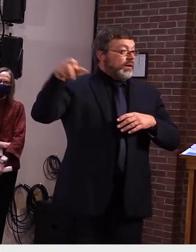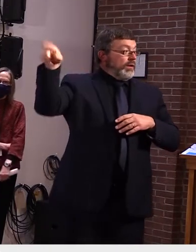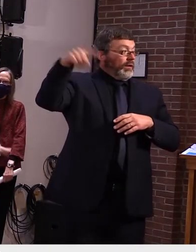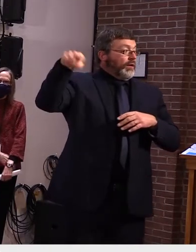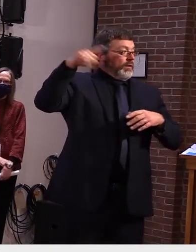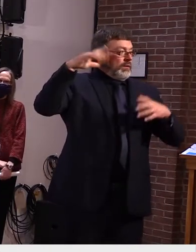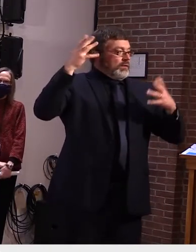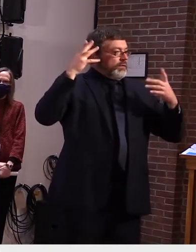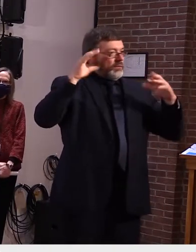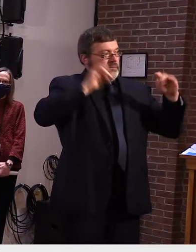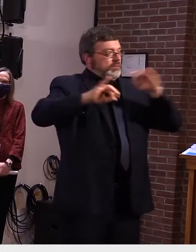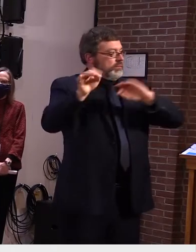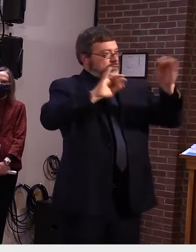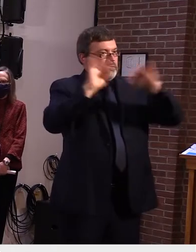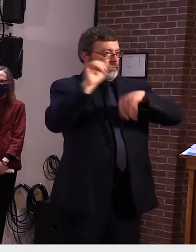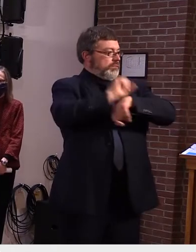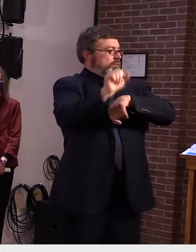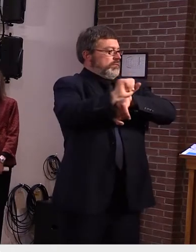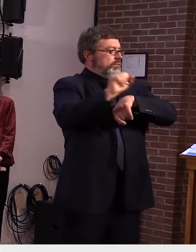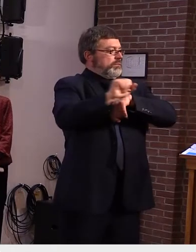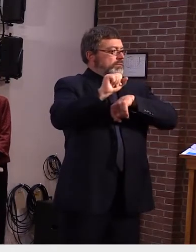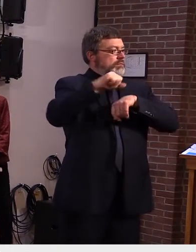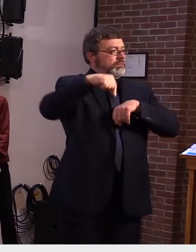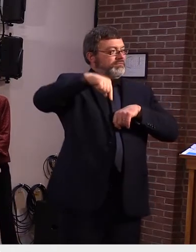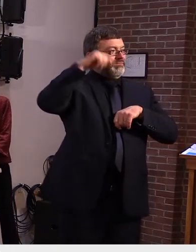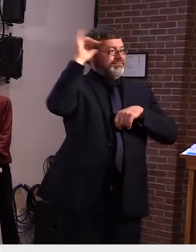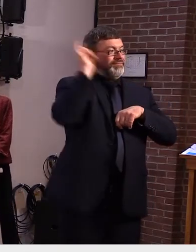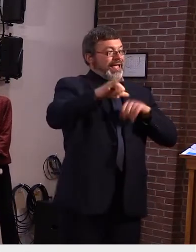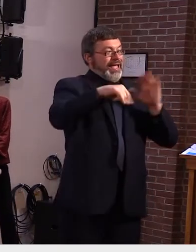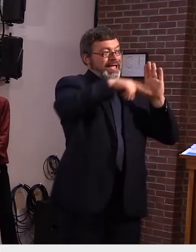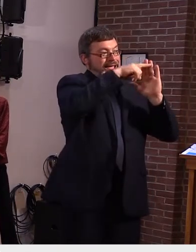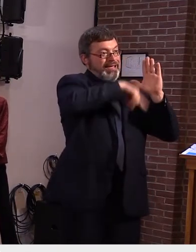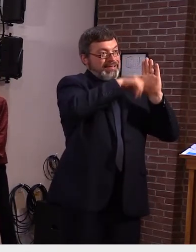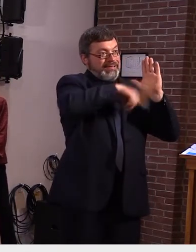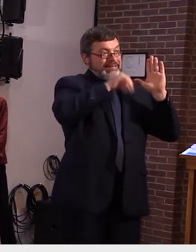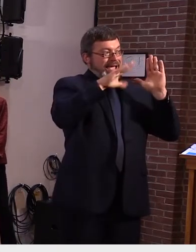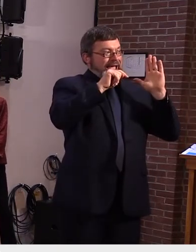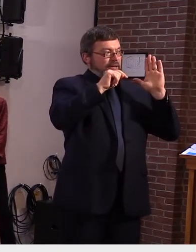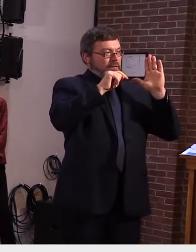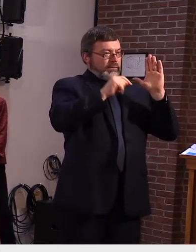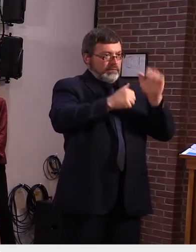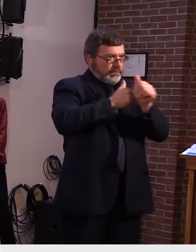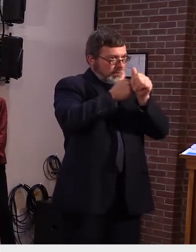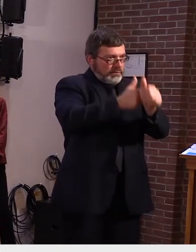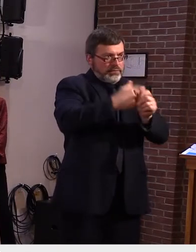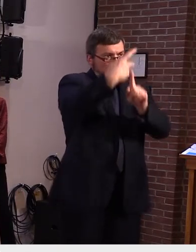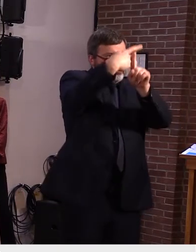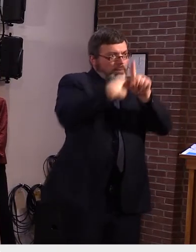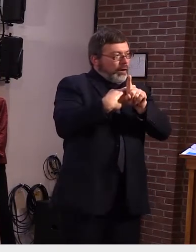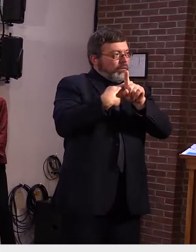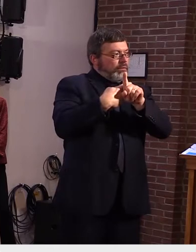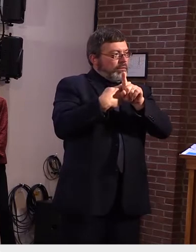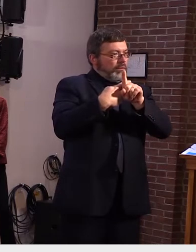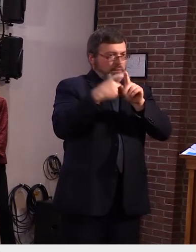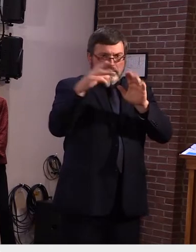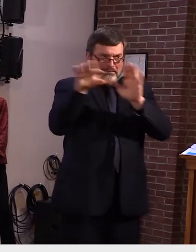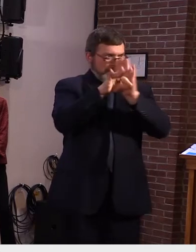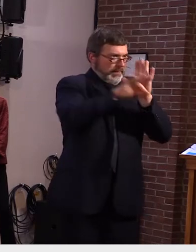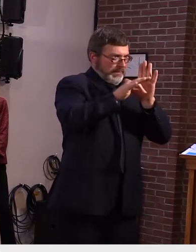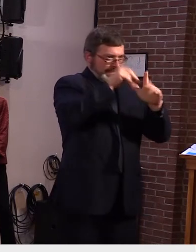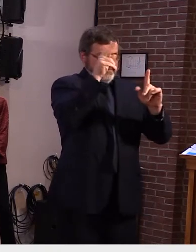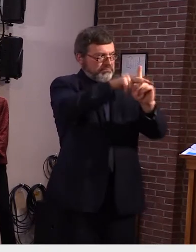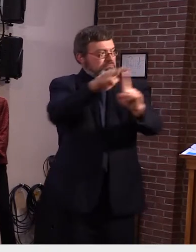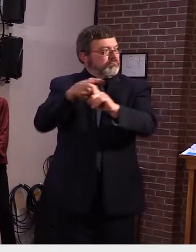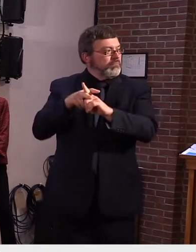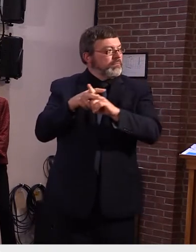gives them 60 days to complete that work so that gives them pretty well through the end of november and then we have 30